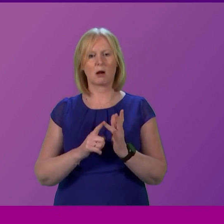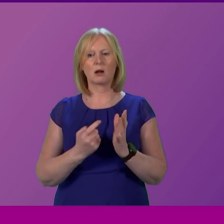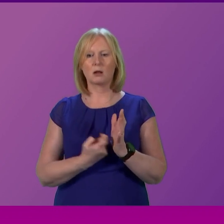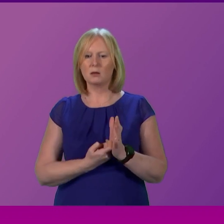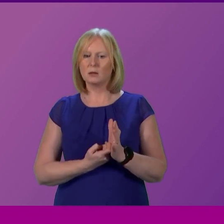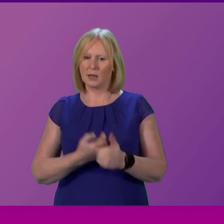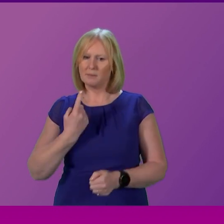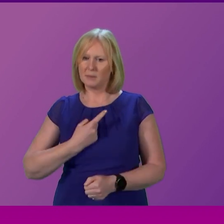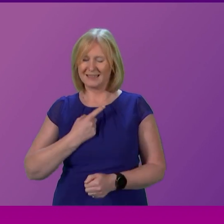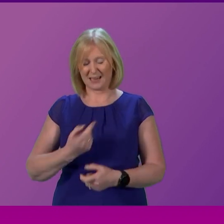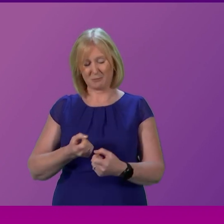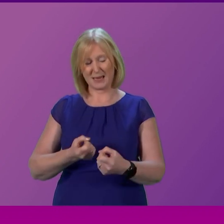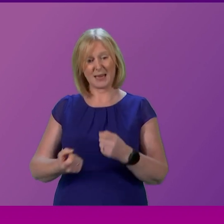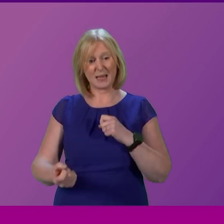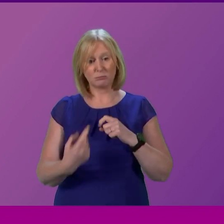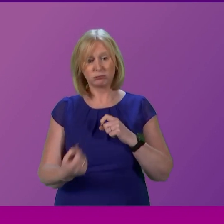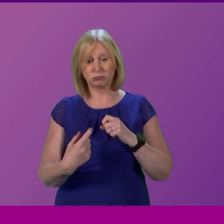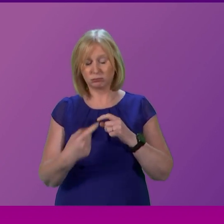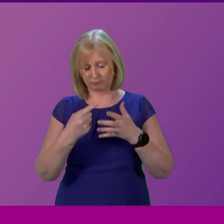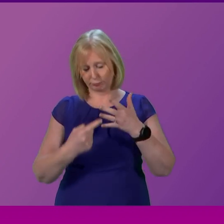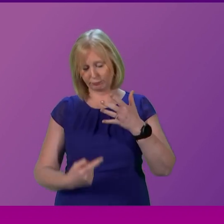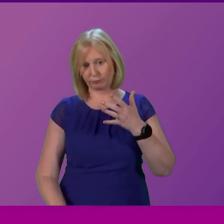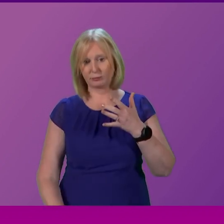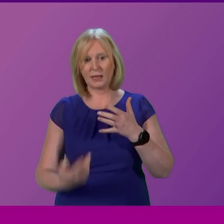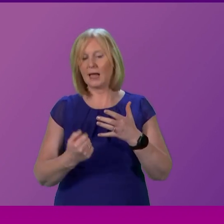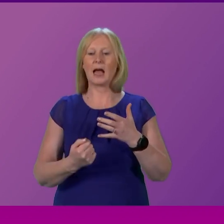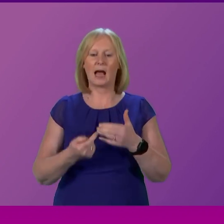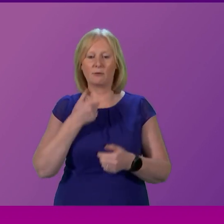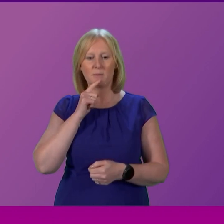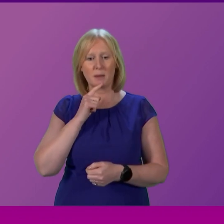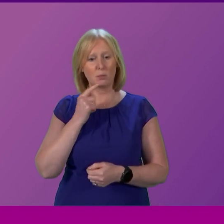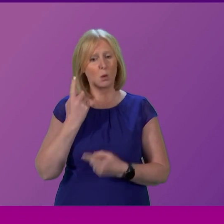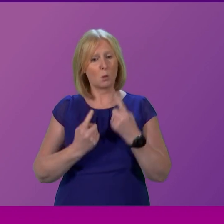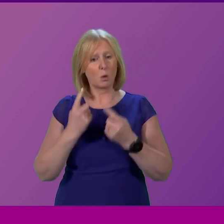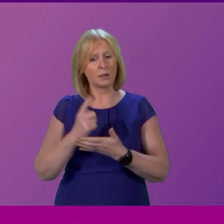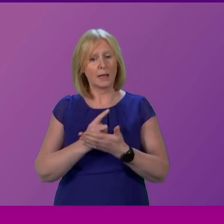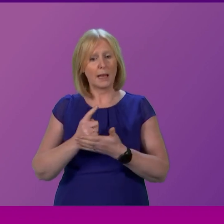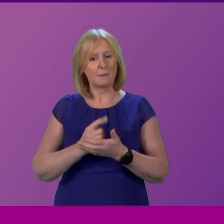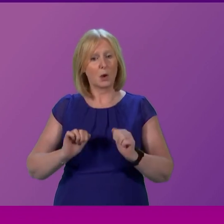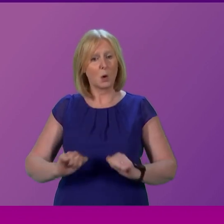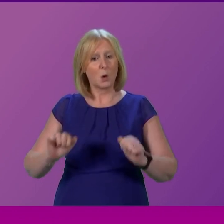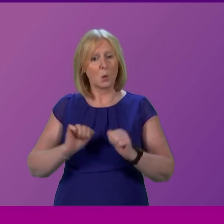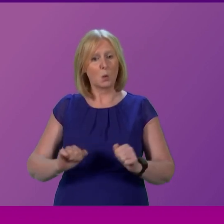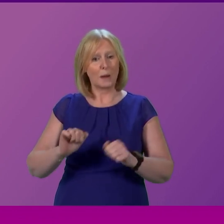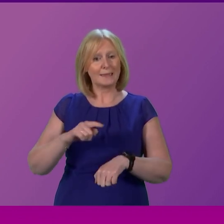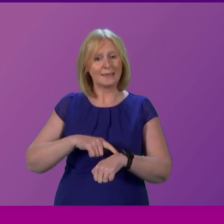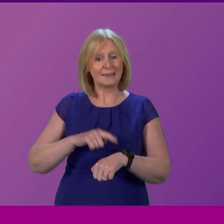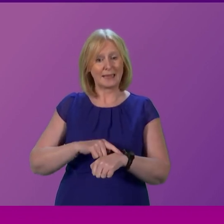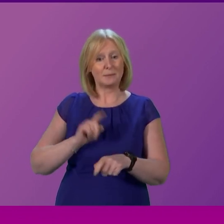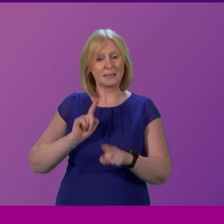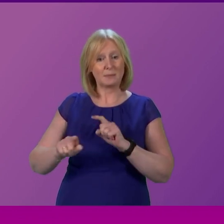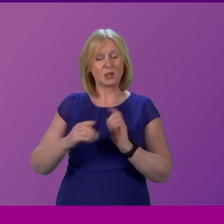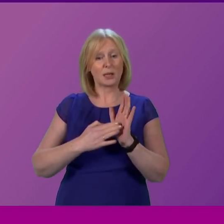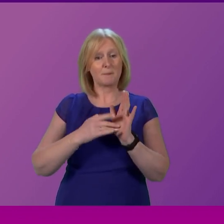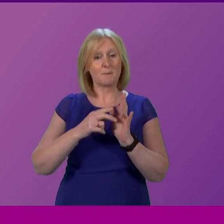over the last few weeks has been filled with constituents concerned about long waiting times at A&E primarily at Mount Lens for my area with some reporting waits